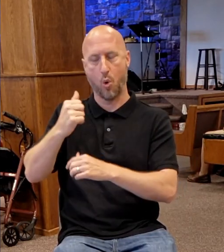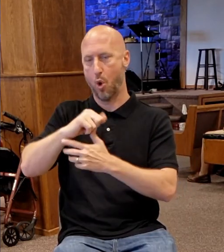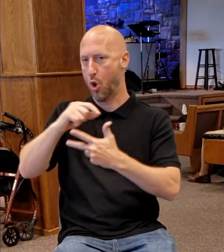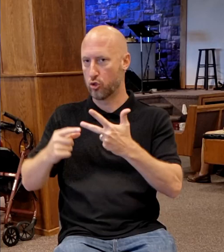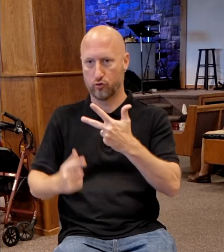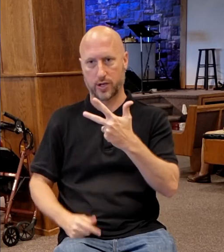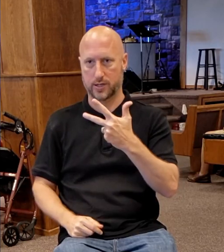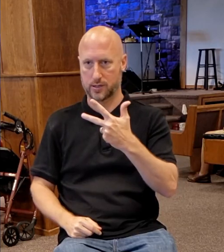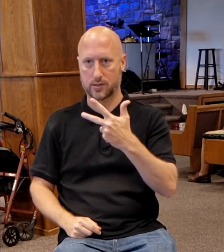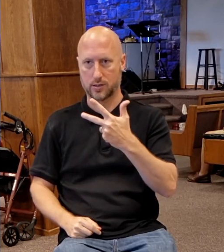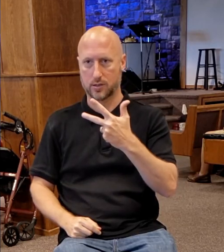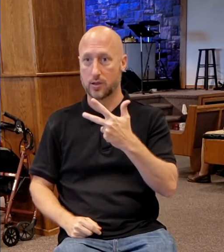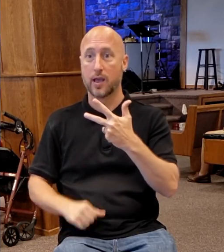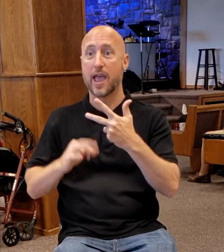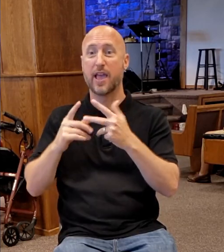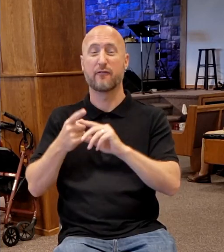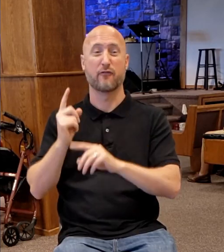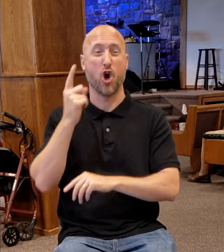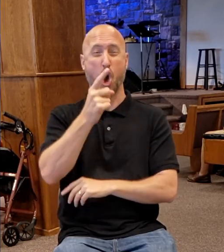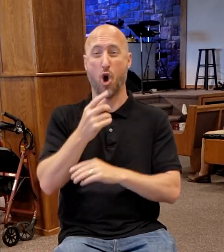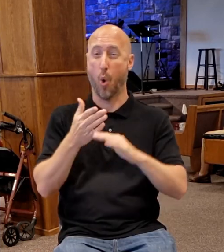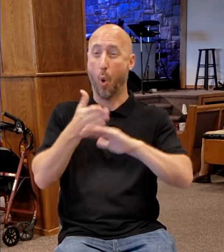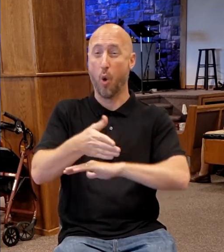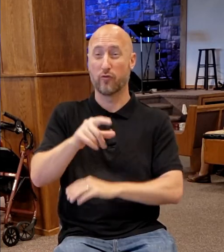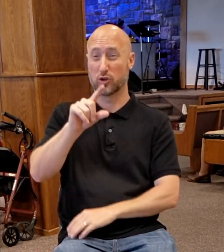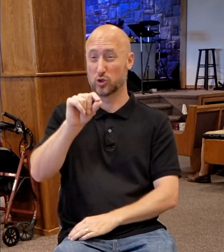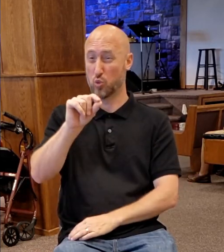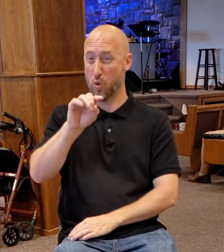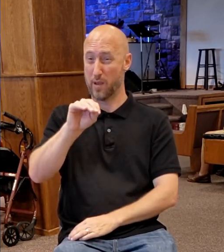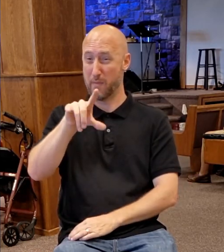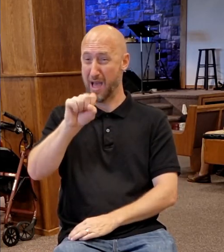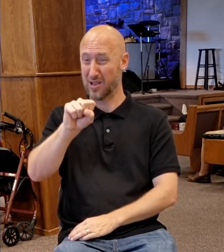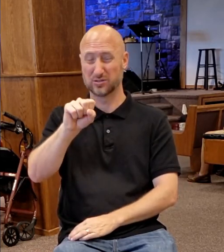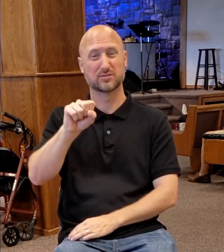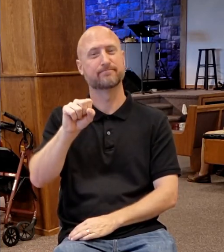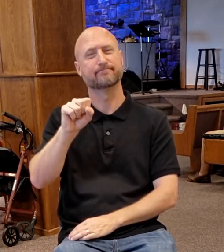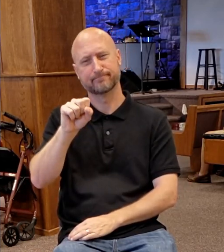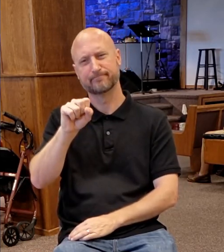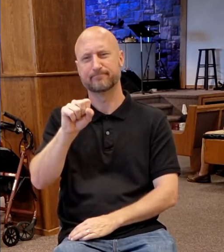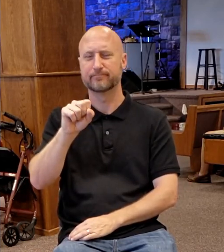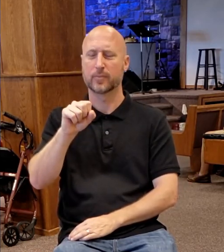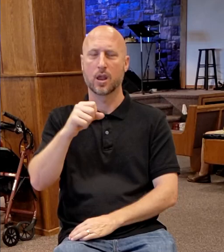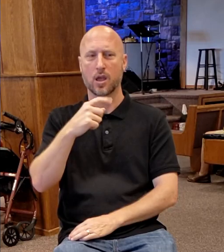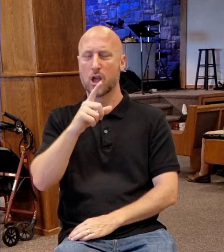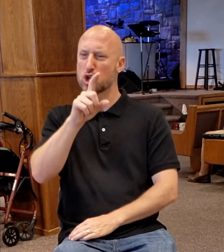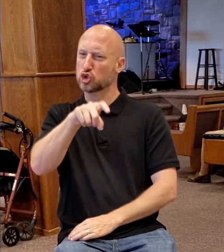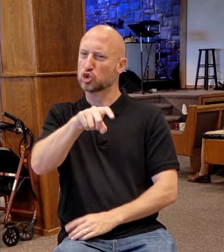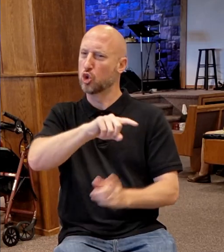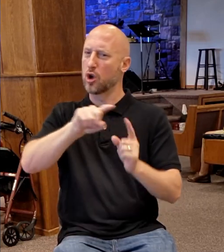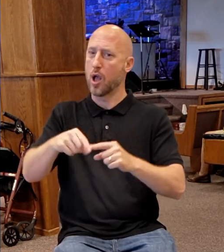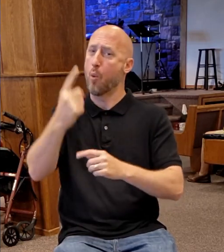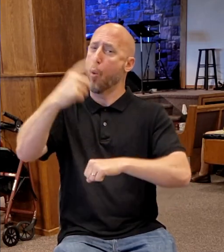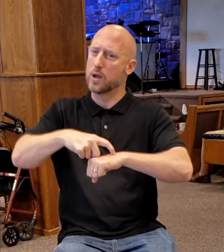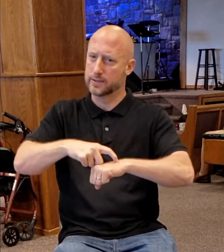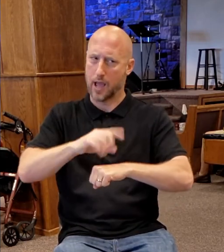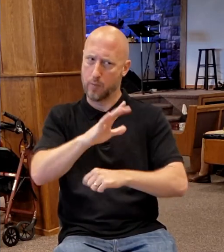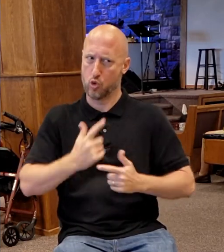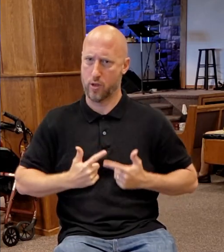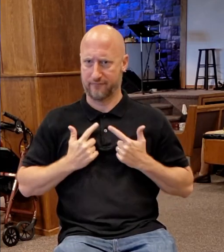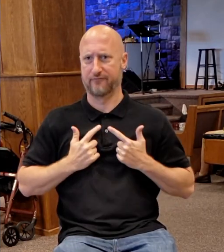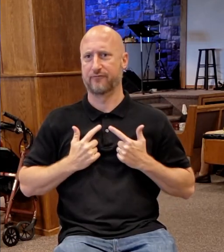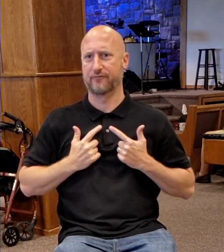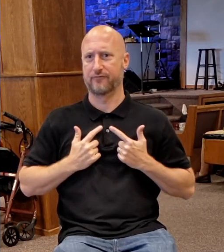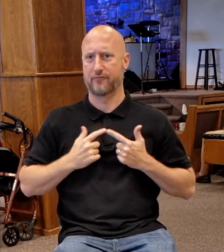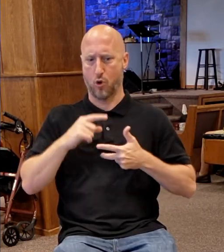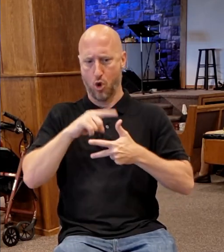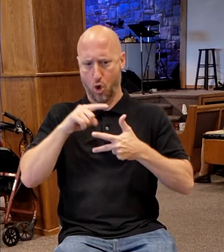So, any Jew who lived further away, they asked them at some point in their lifetime, at least, to get to all three